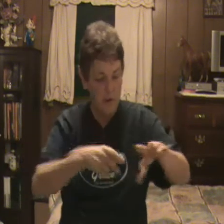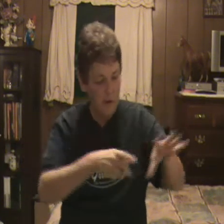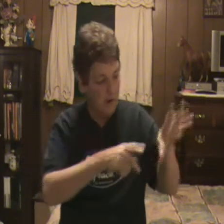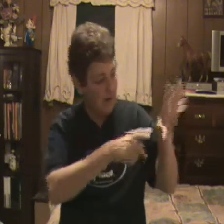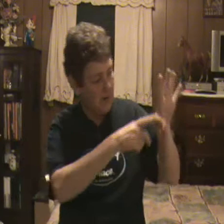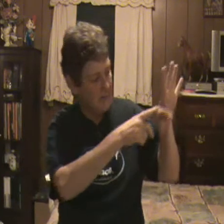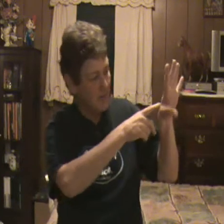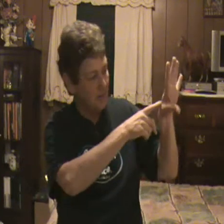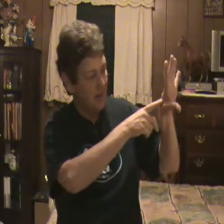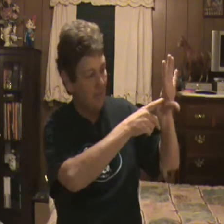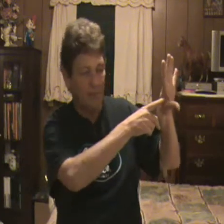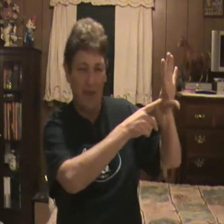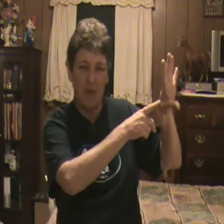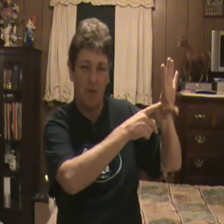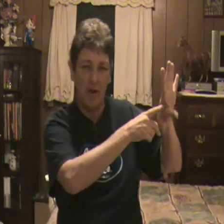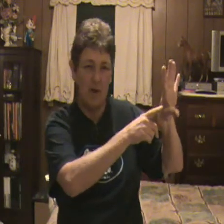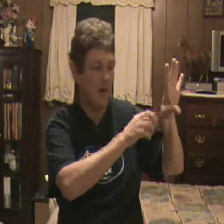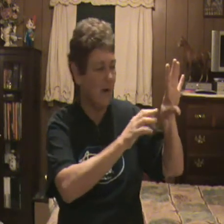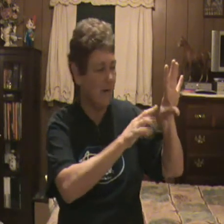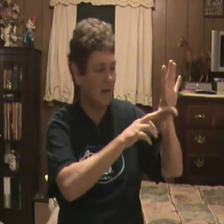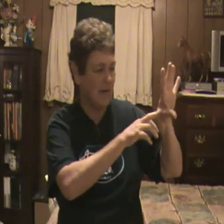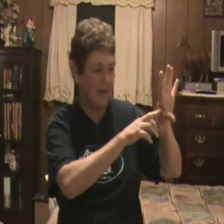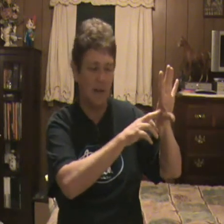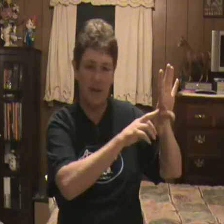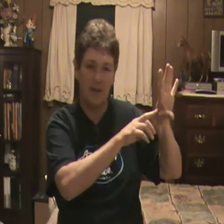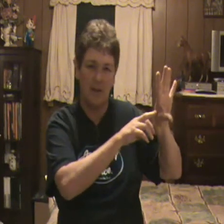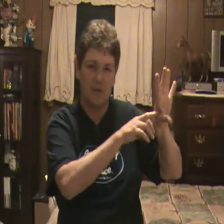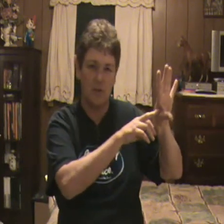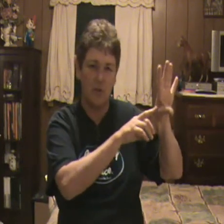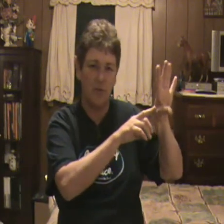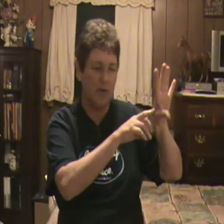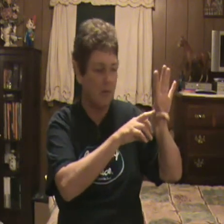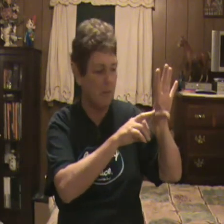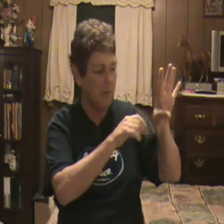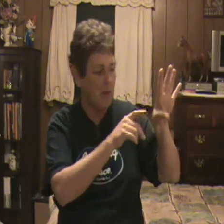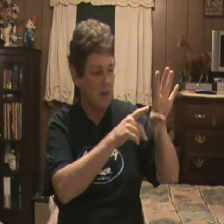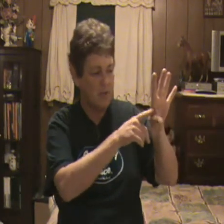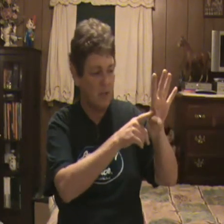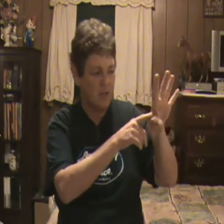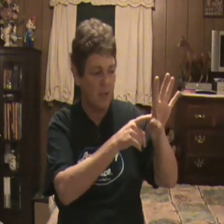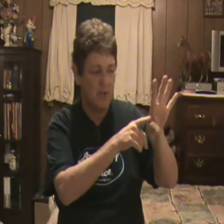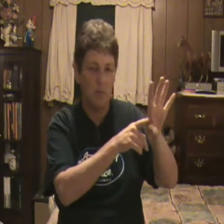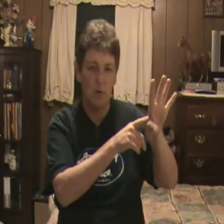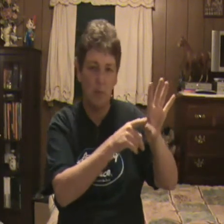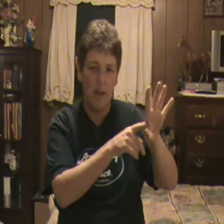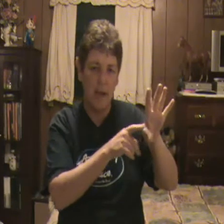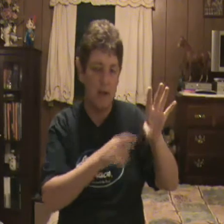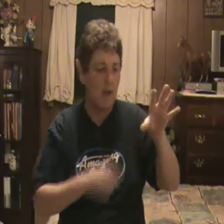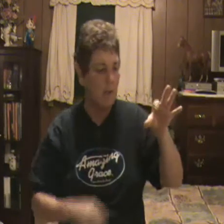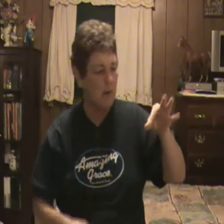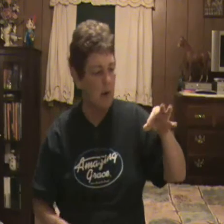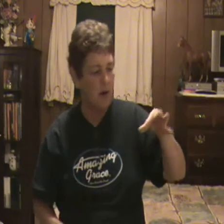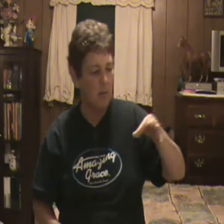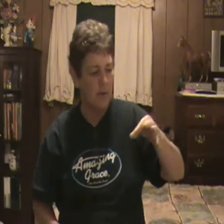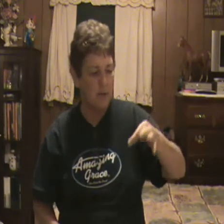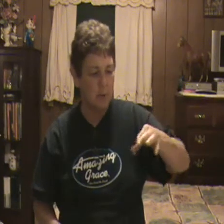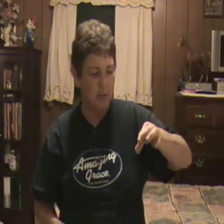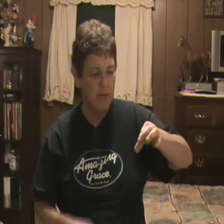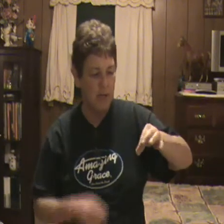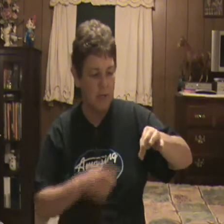inside my hand right here, kind of looked like a stroke victim because it sunk in real bad. But when I do pinch,